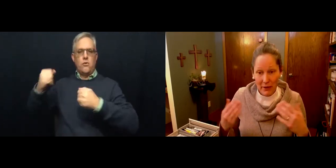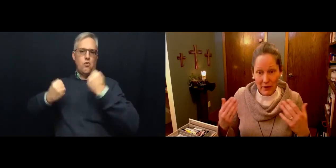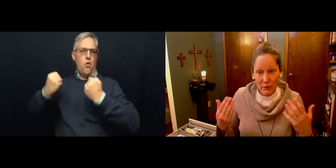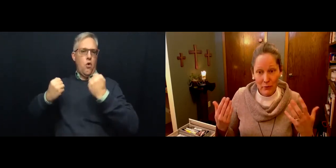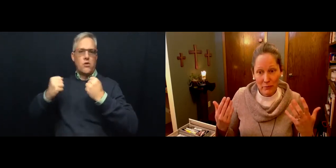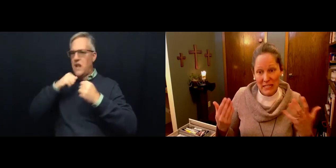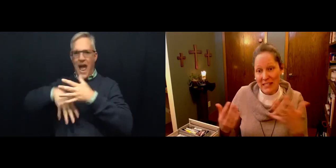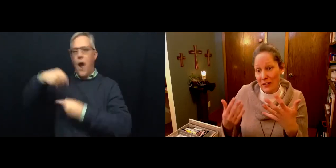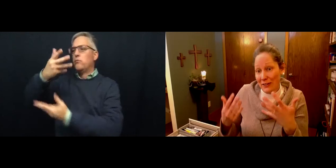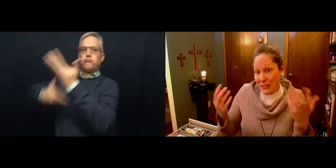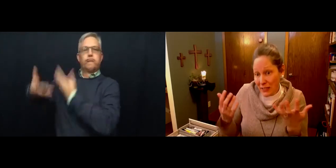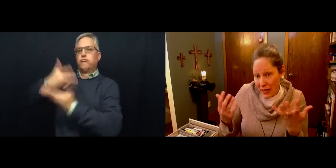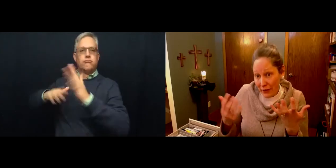you will be there together.